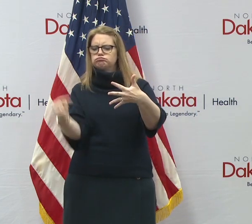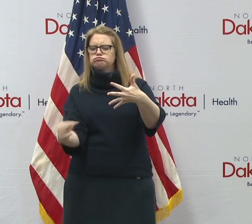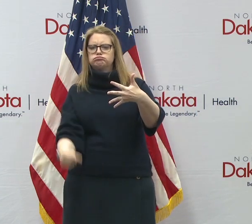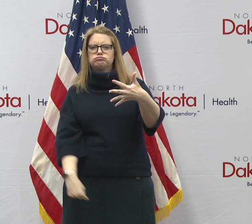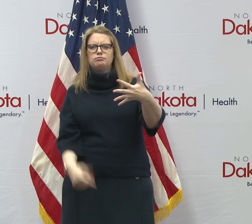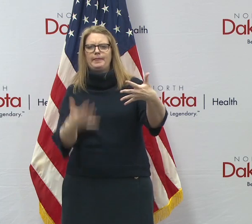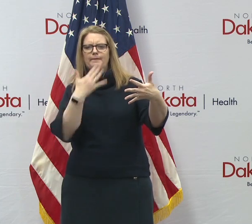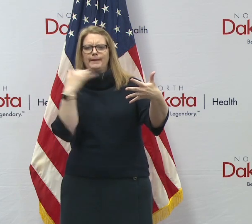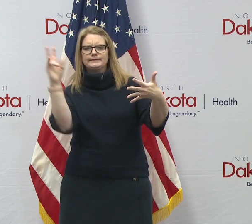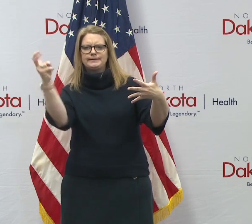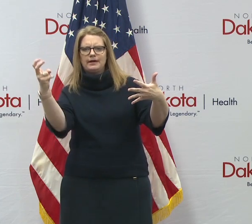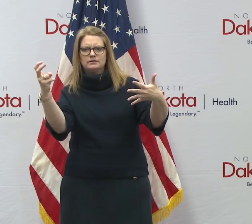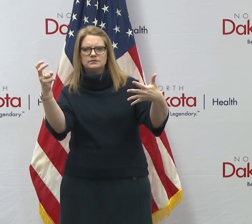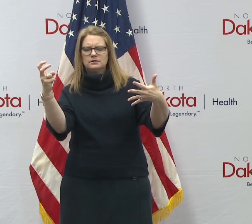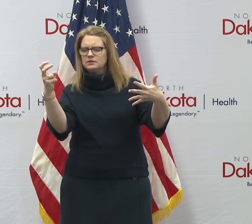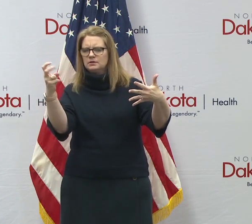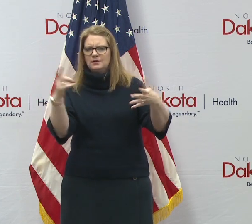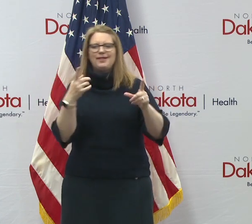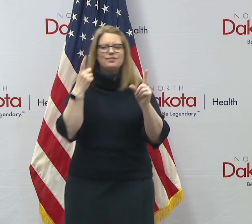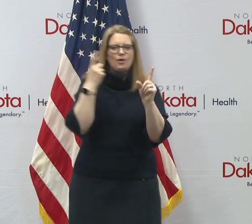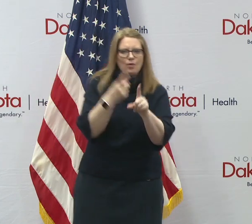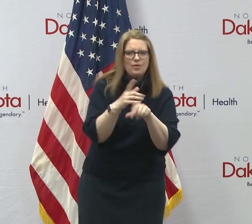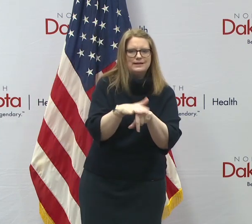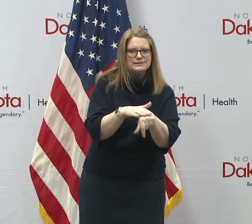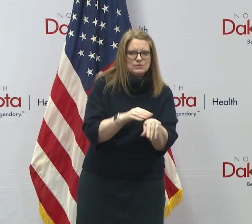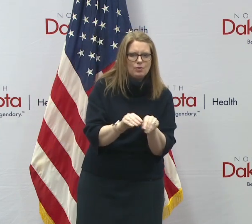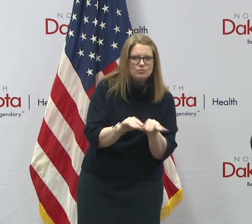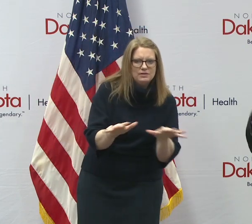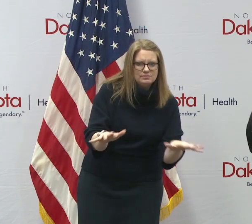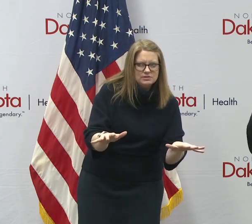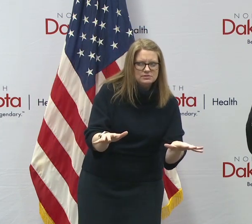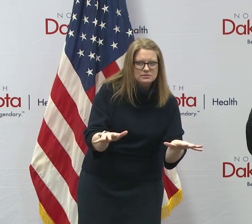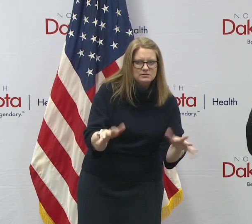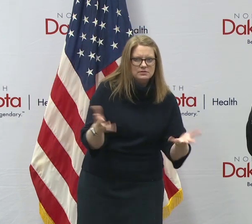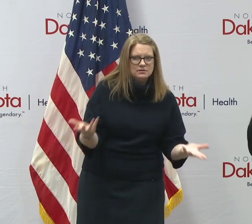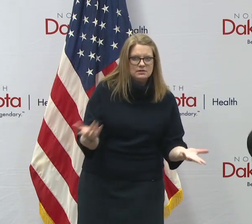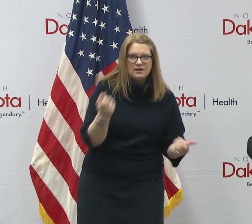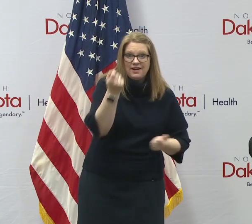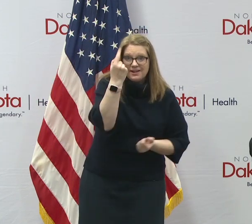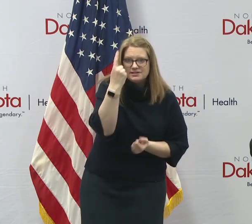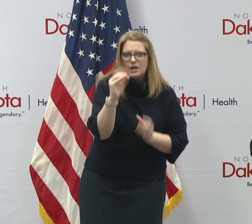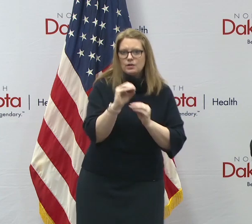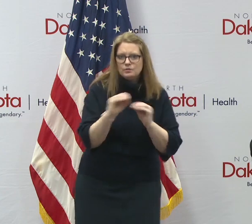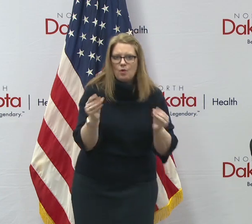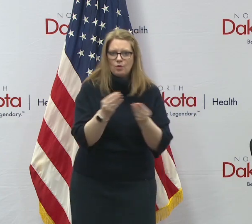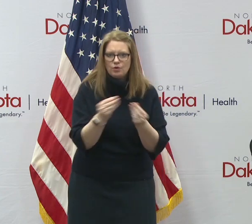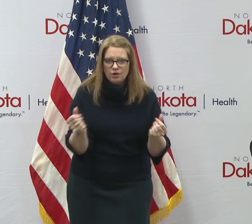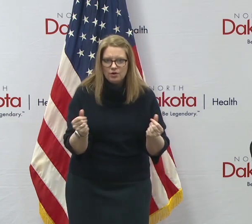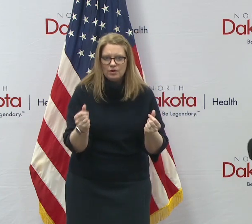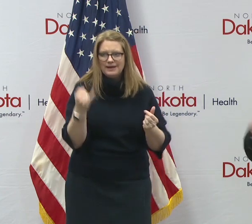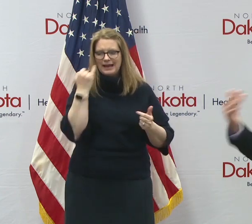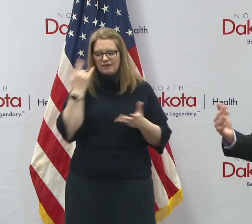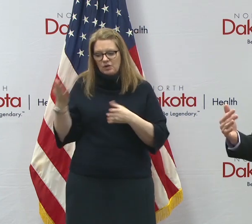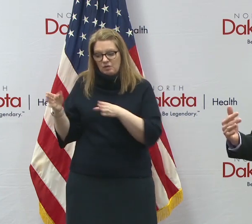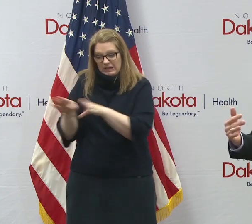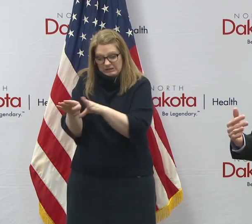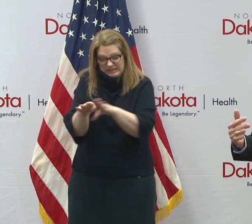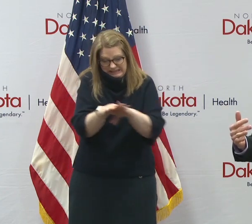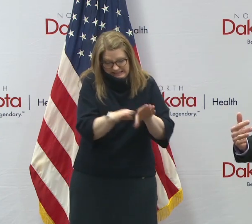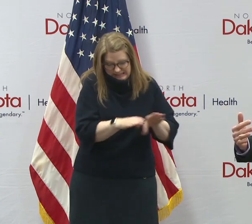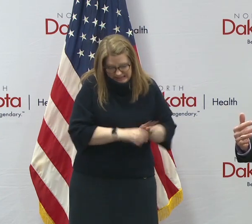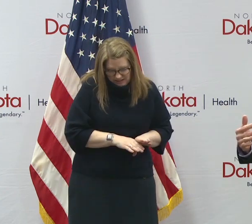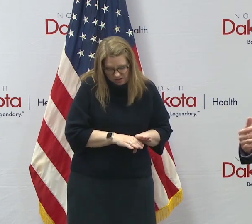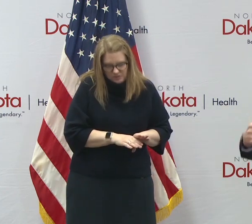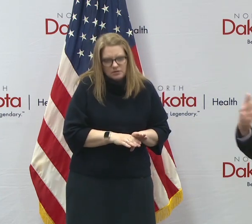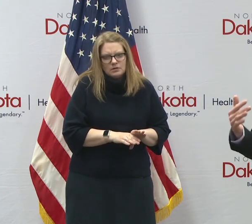is how do you actually slow transmission? But without a cure, if you, if you locked everything down, and then everybody came back out